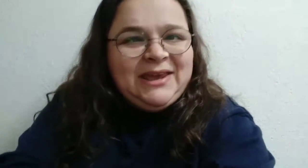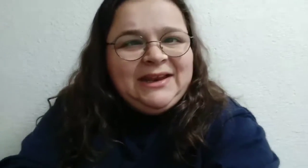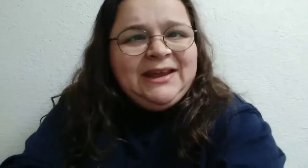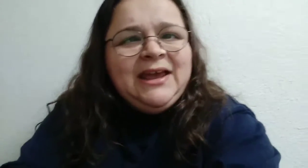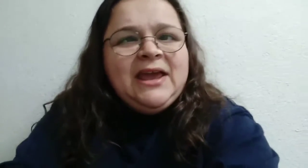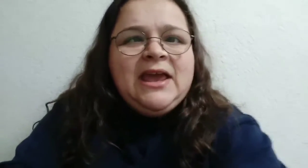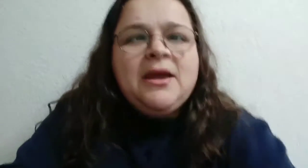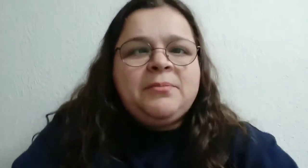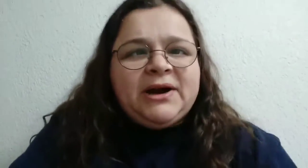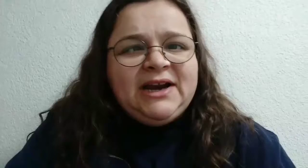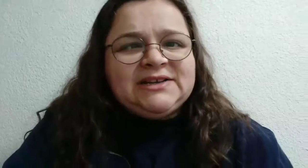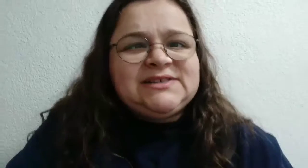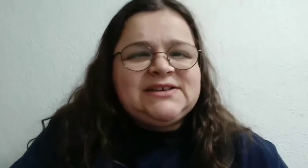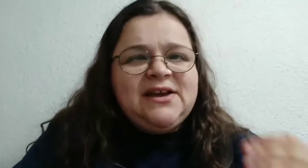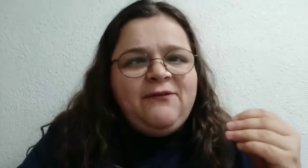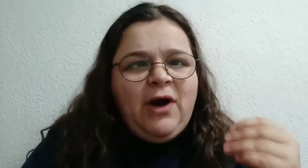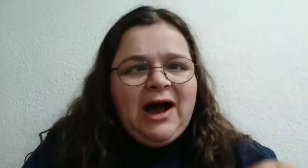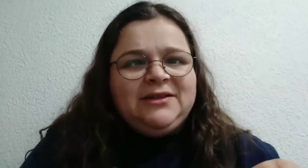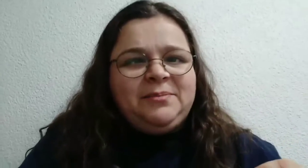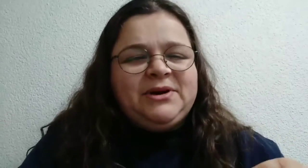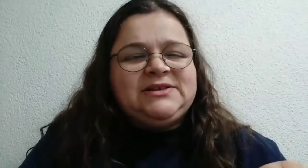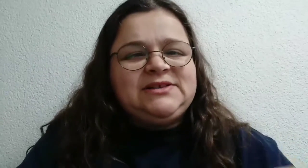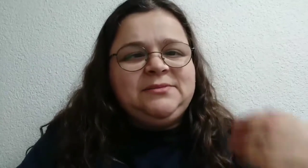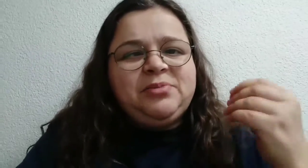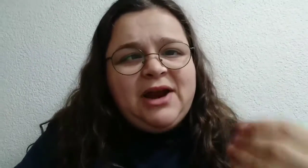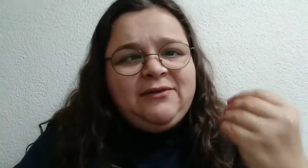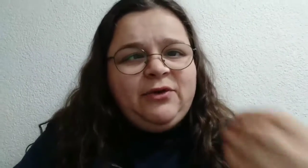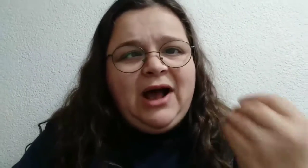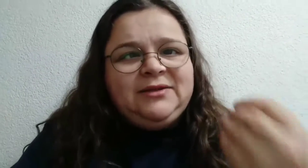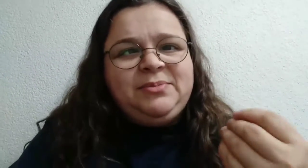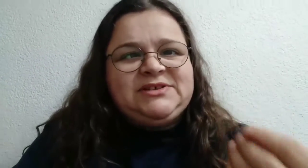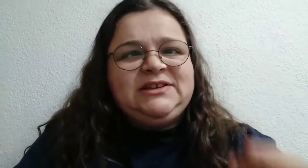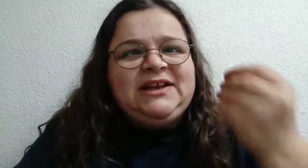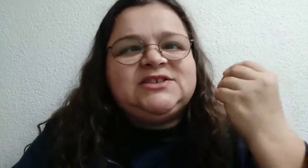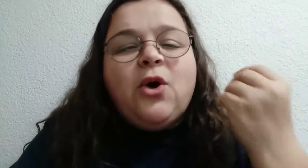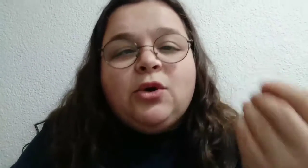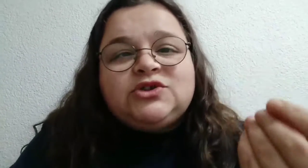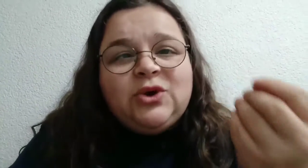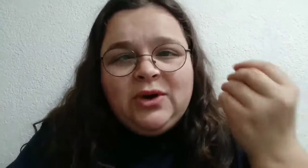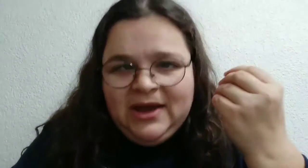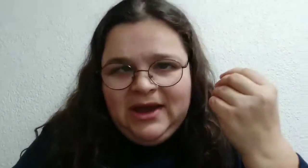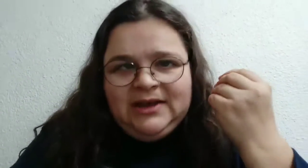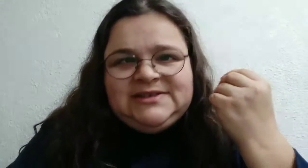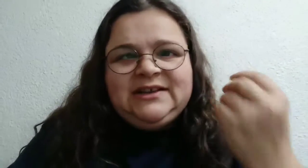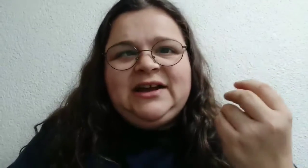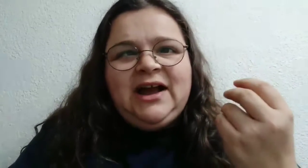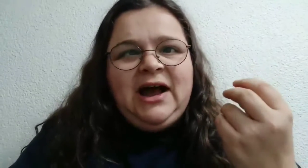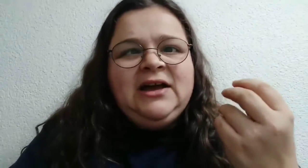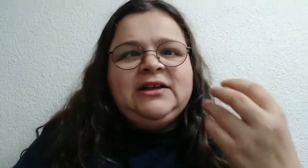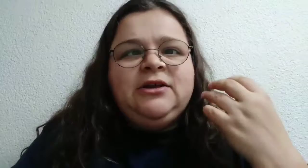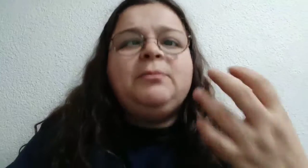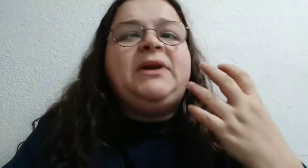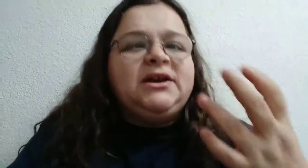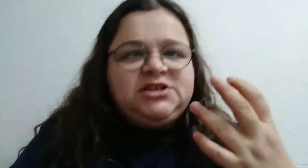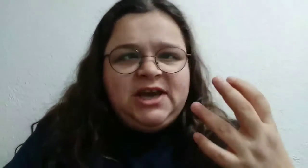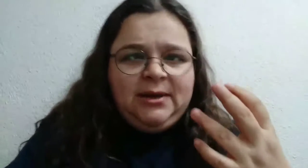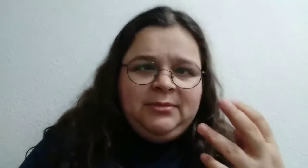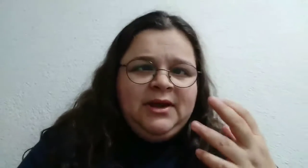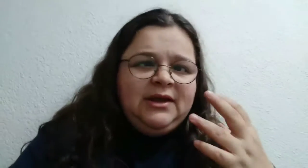the beginning, prayers for other person, prayer for other person, it's also a tzedakah. Don't be ashamed